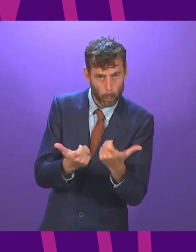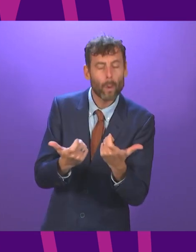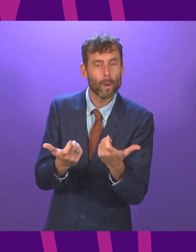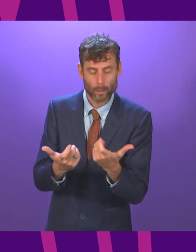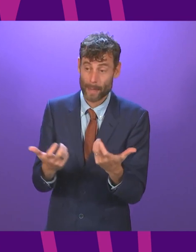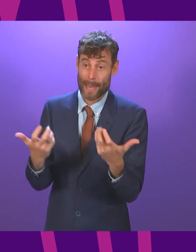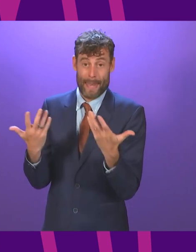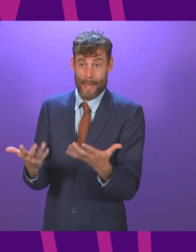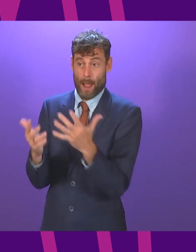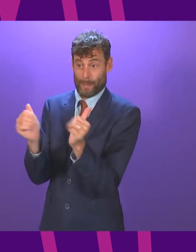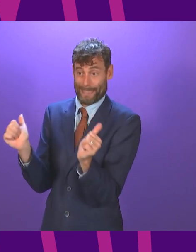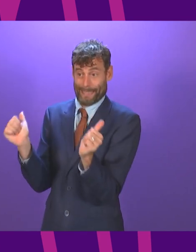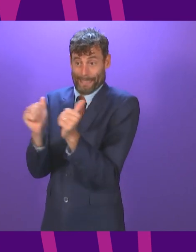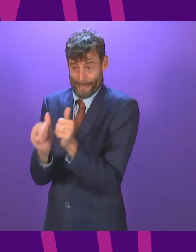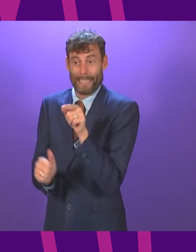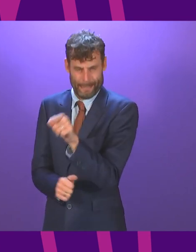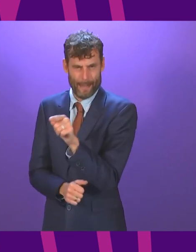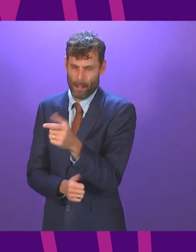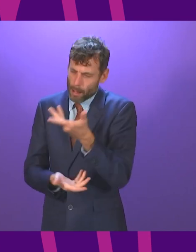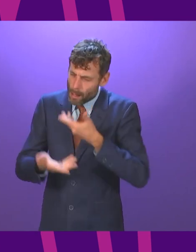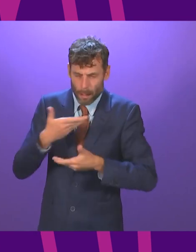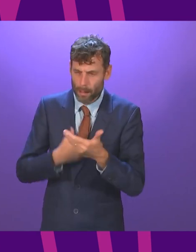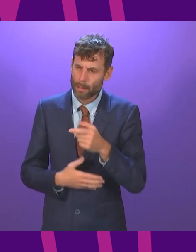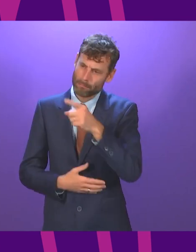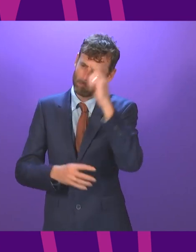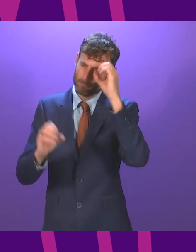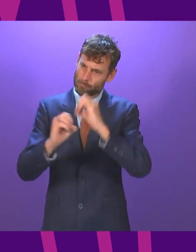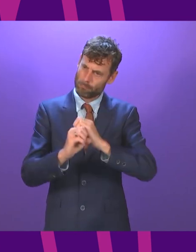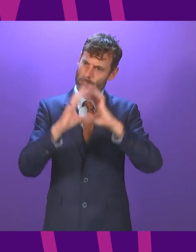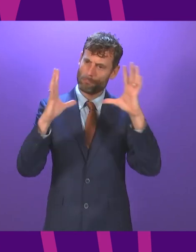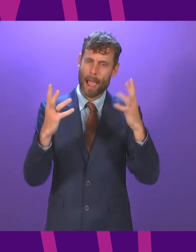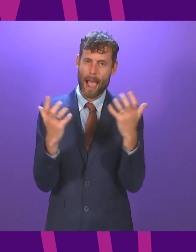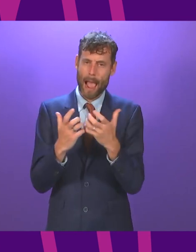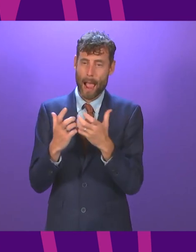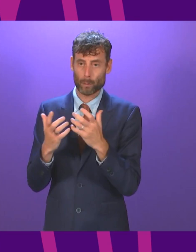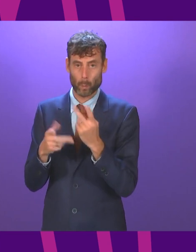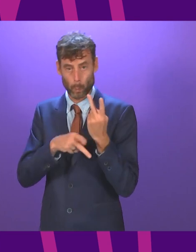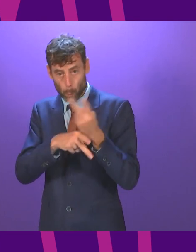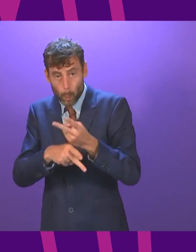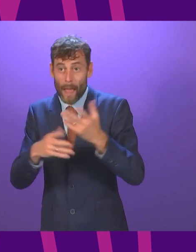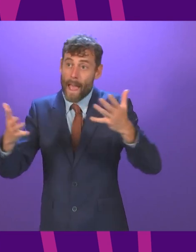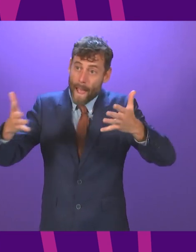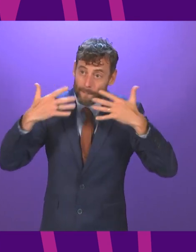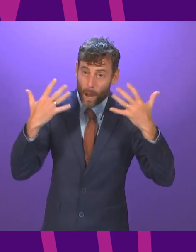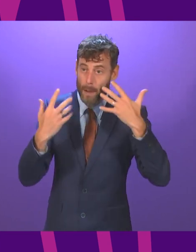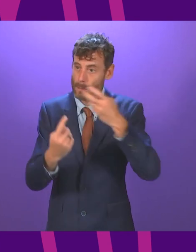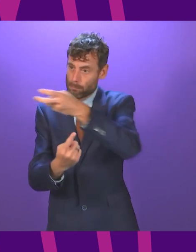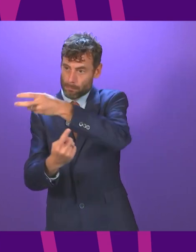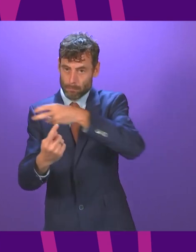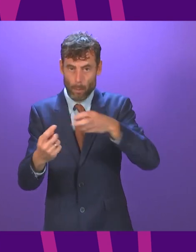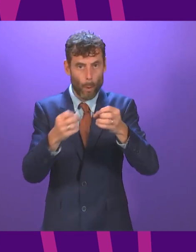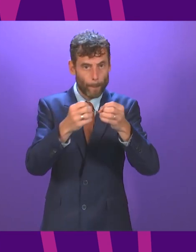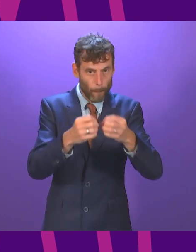sustainable economic change and advance Scotland's journey towards independence first minister